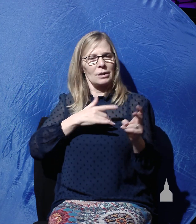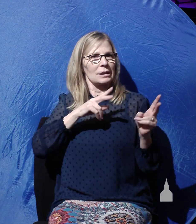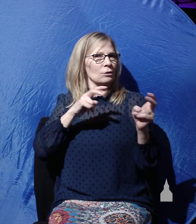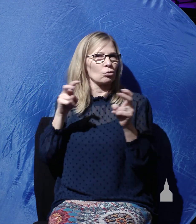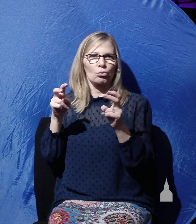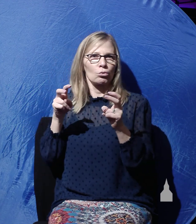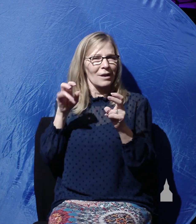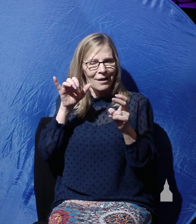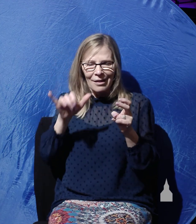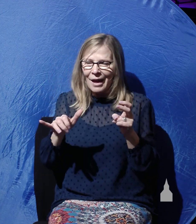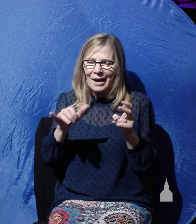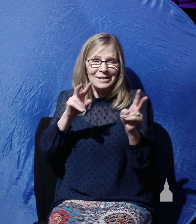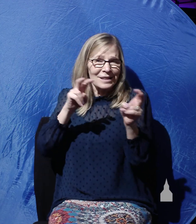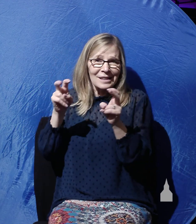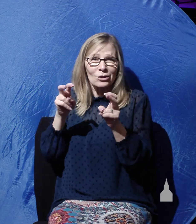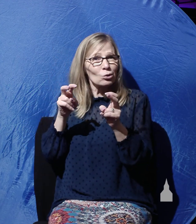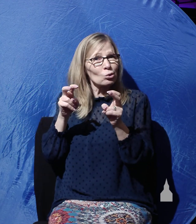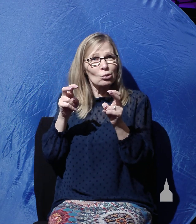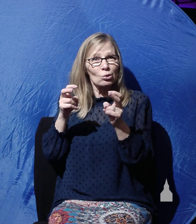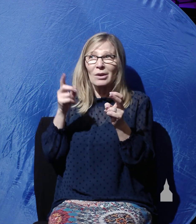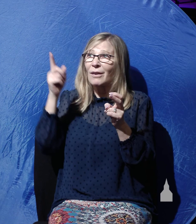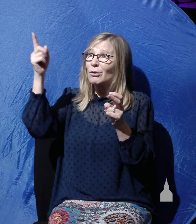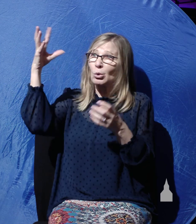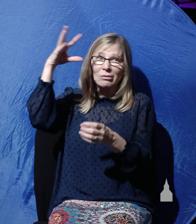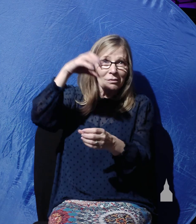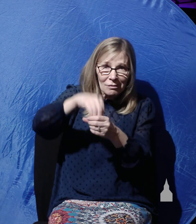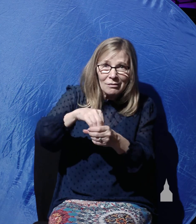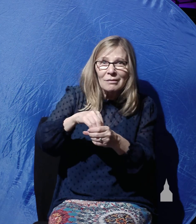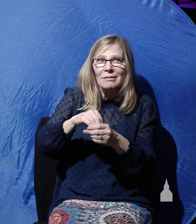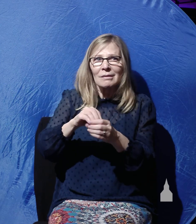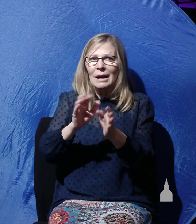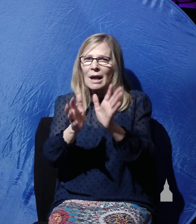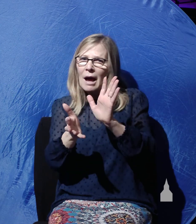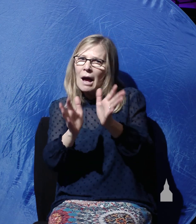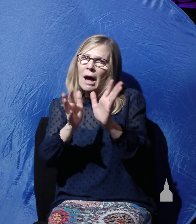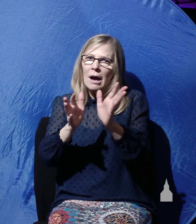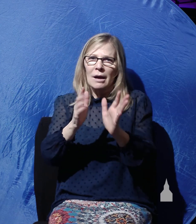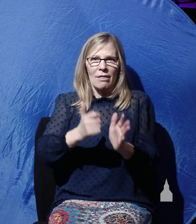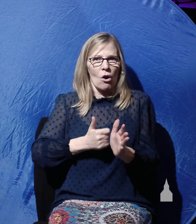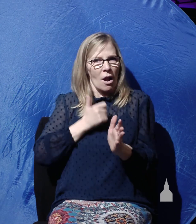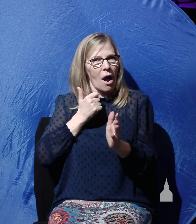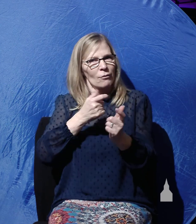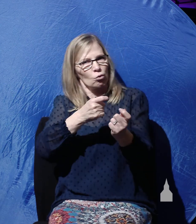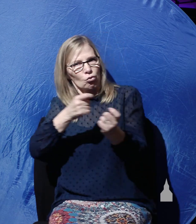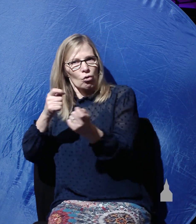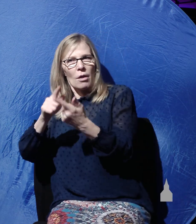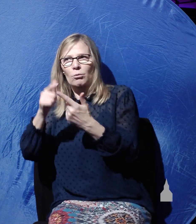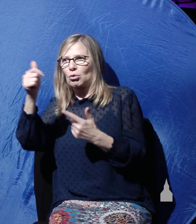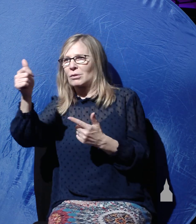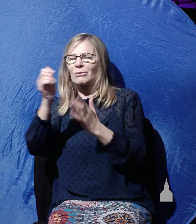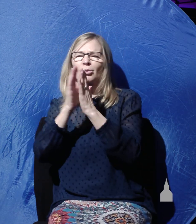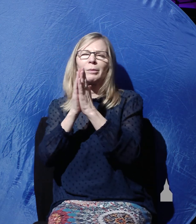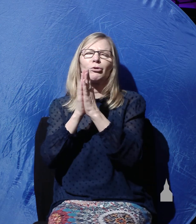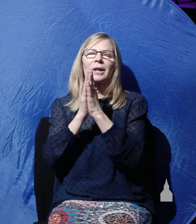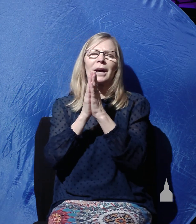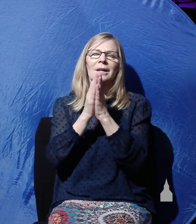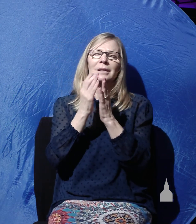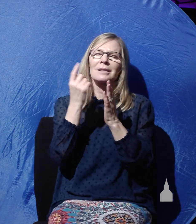This is an issue of you dealing in people's lives and drawing them to yourself, so we pray to that end. We pray that there would be some who today would